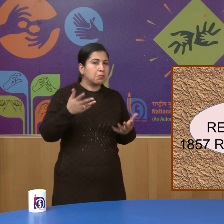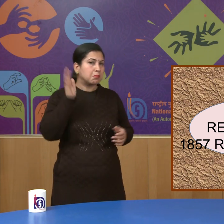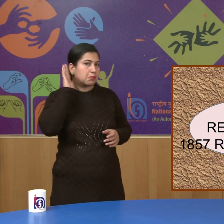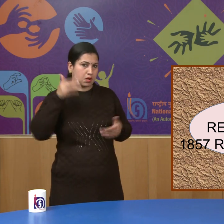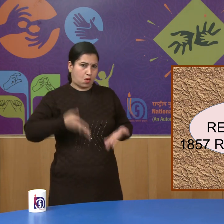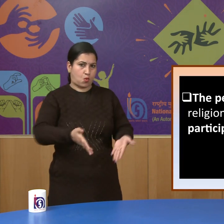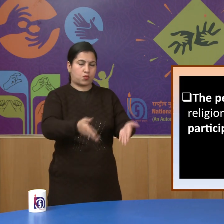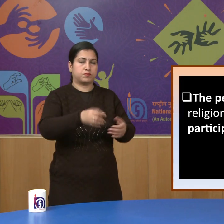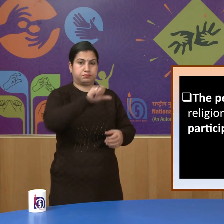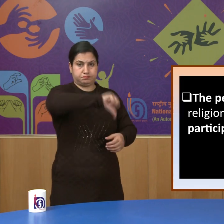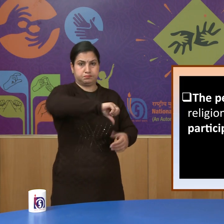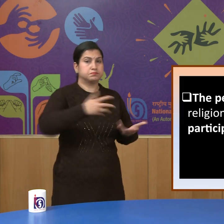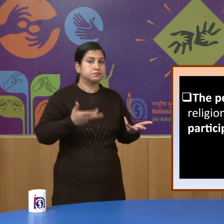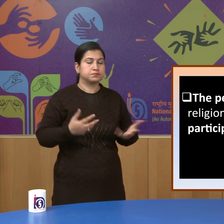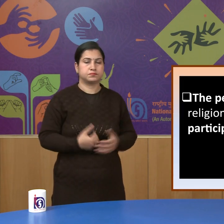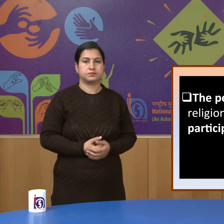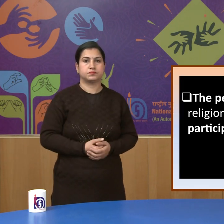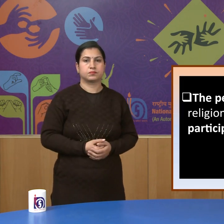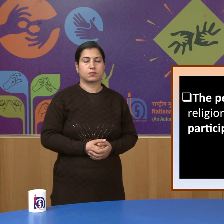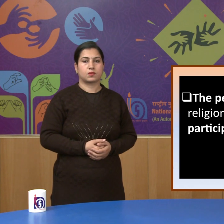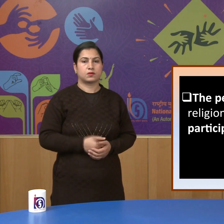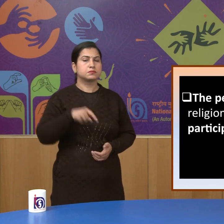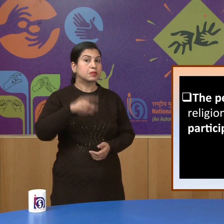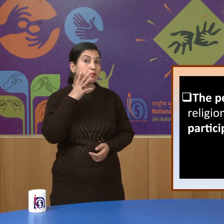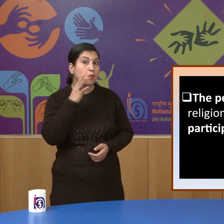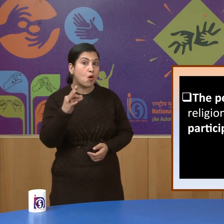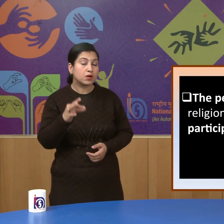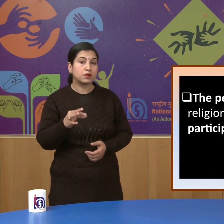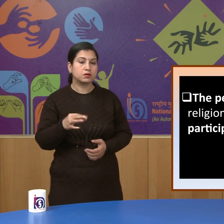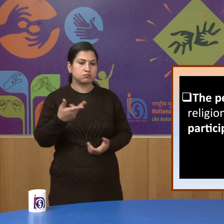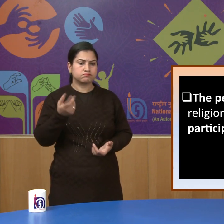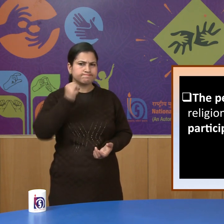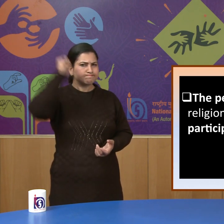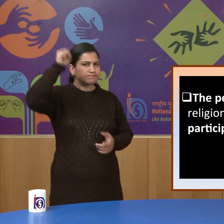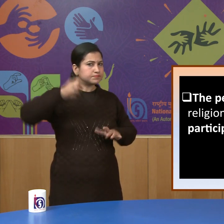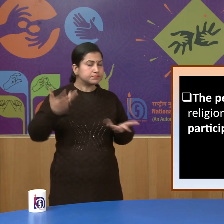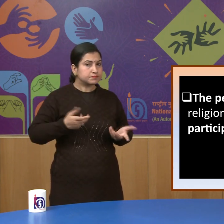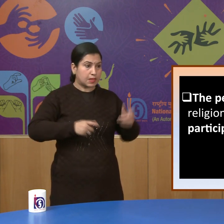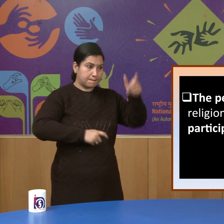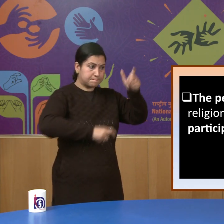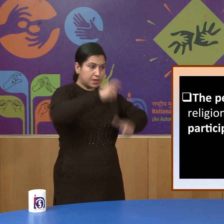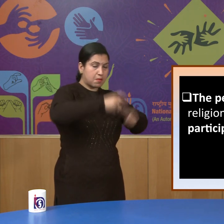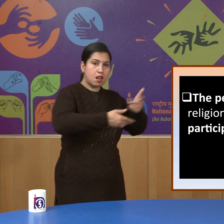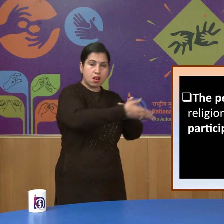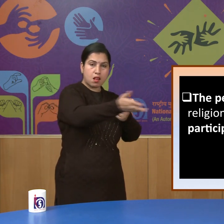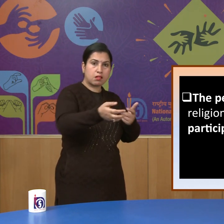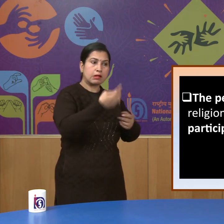the most important contribution of this revolt was that the people of different religions